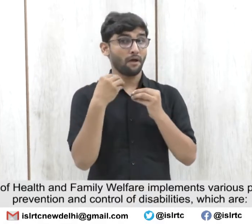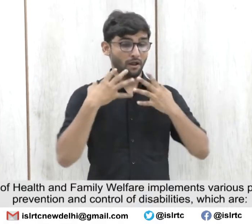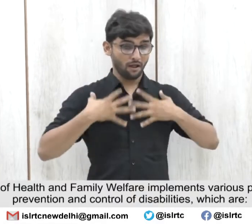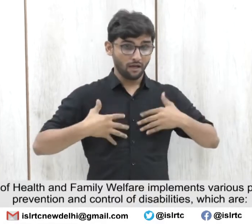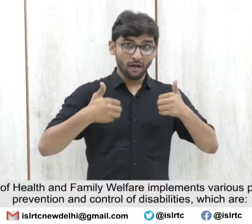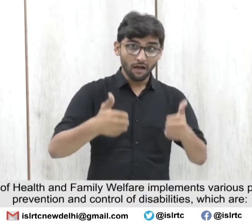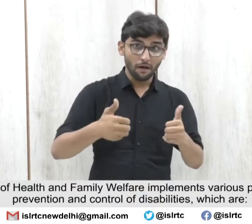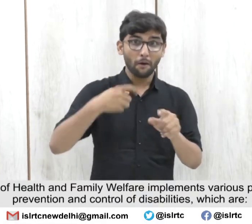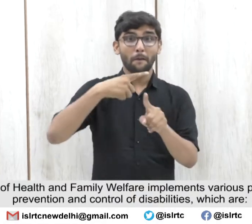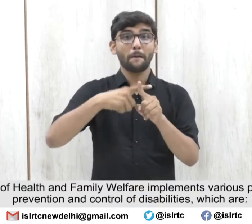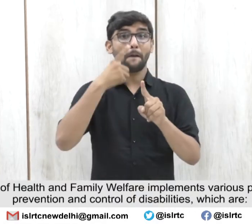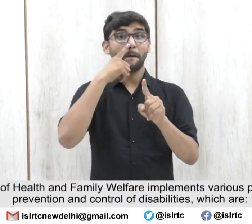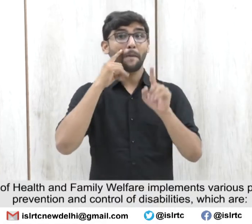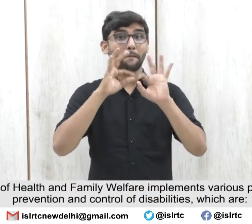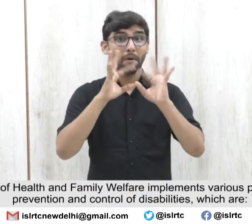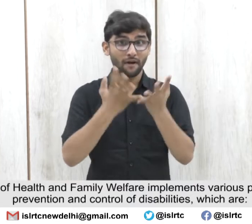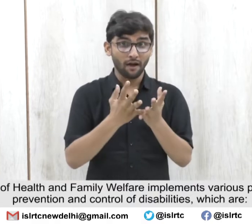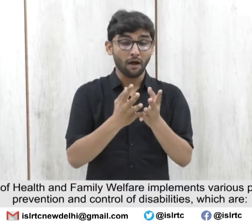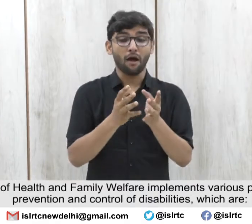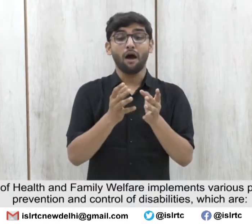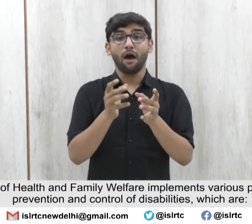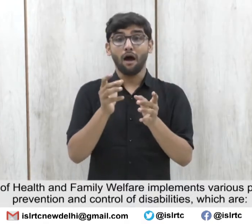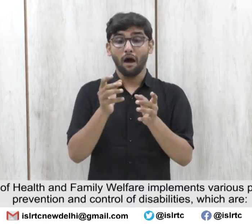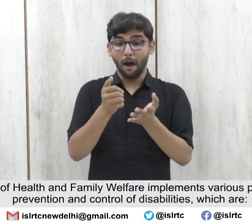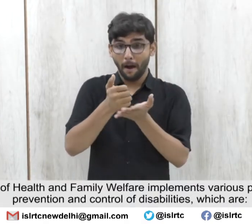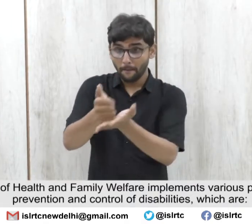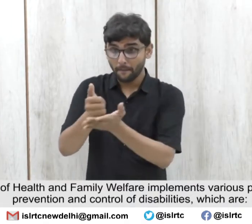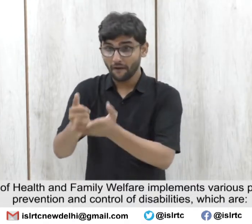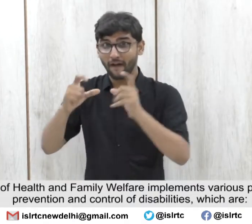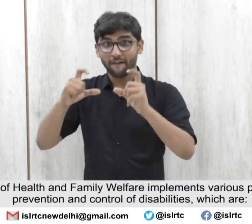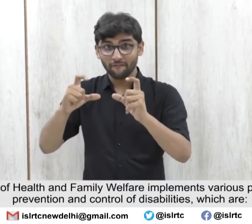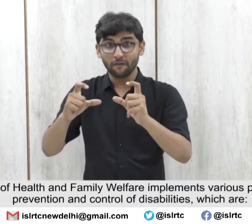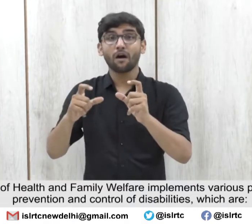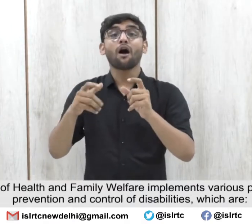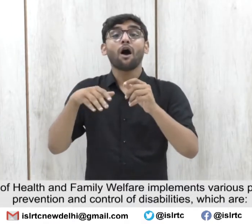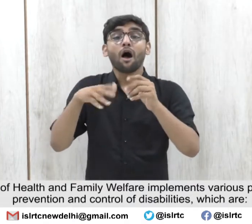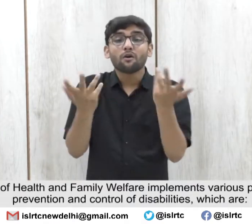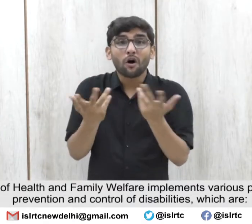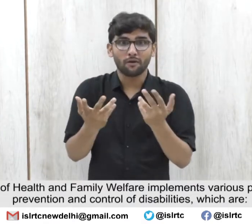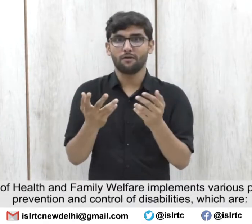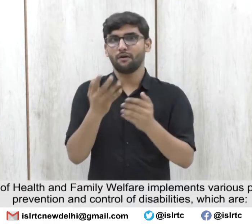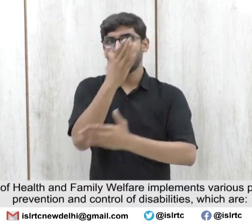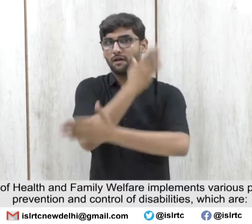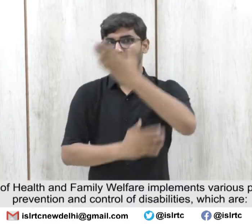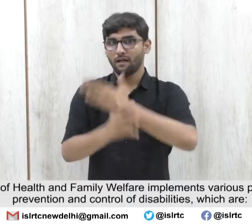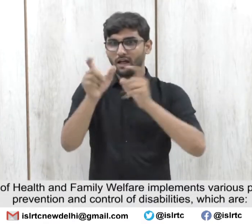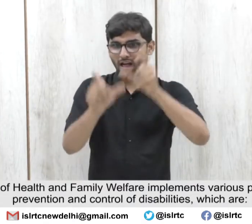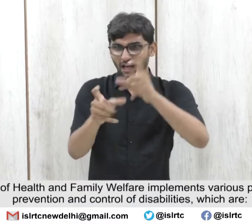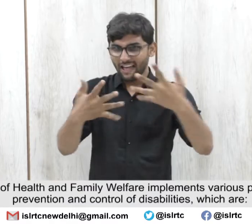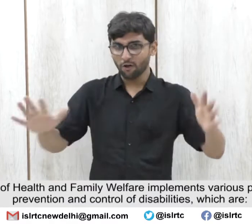implements various programs for prevention and control